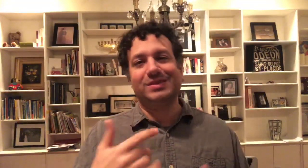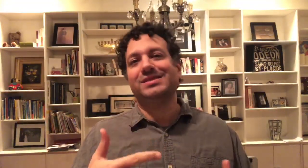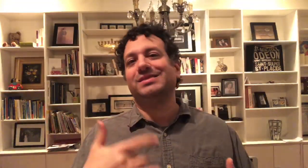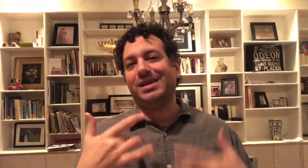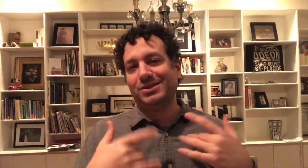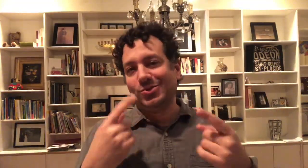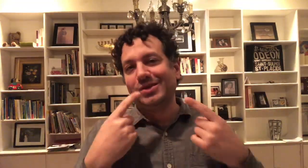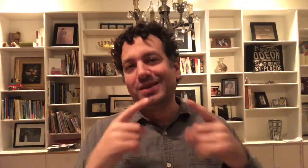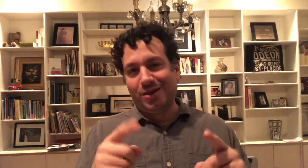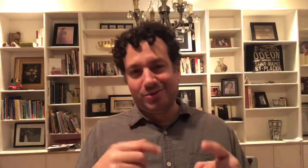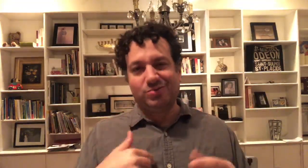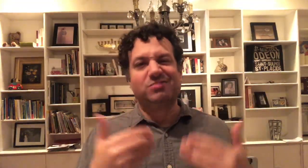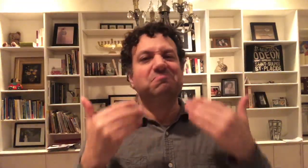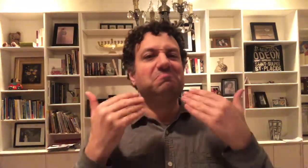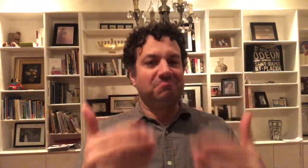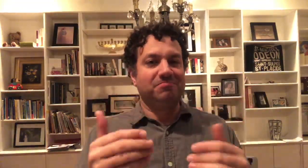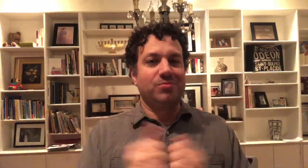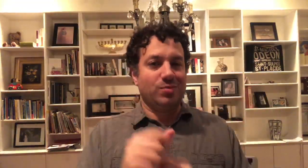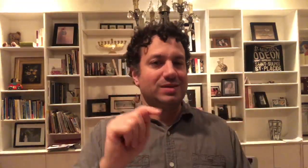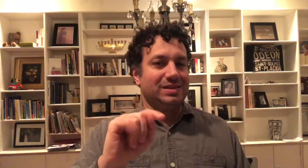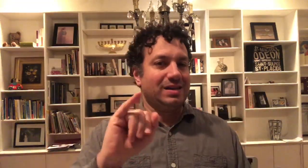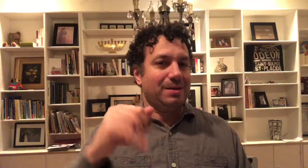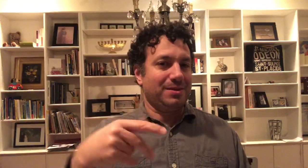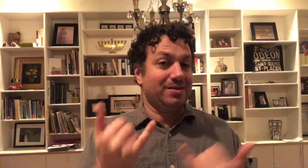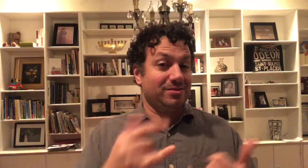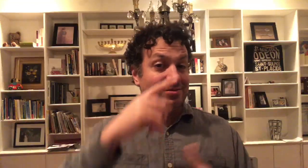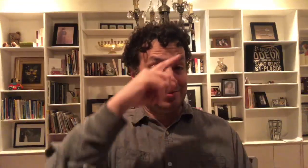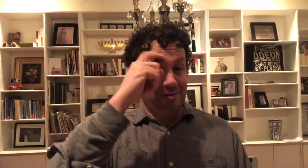I'm it from now. It's a bit more.